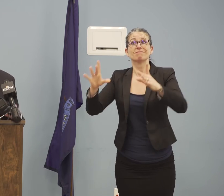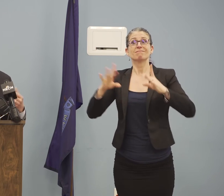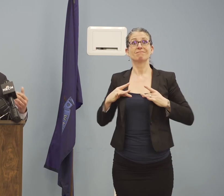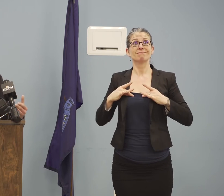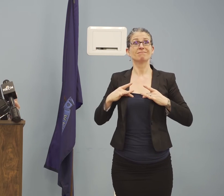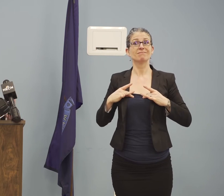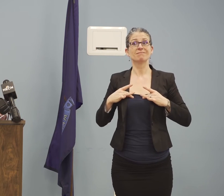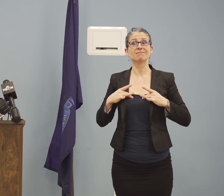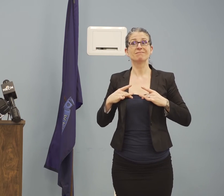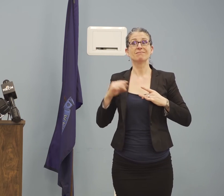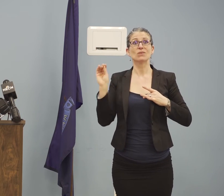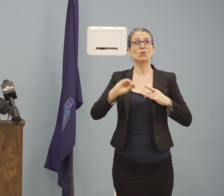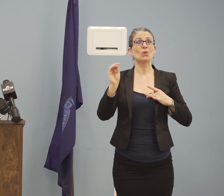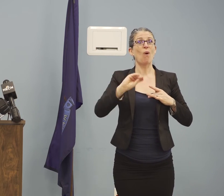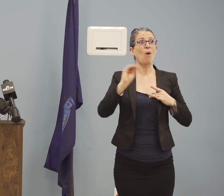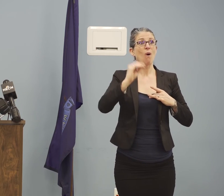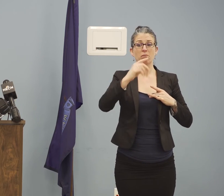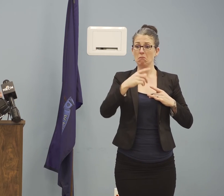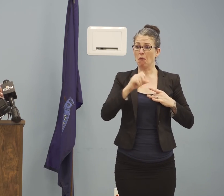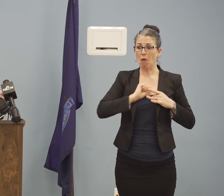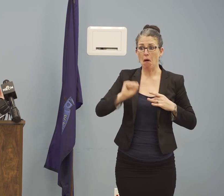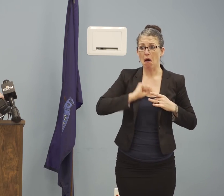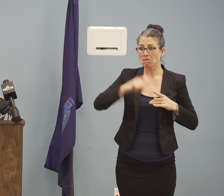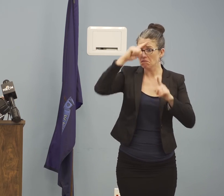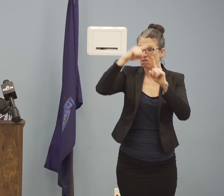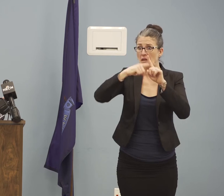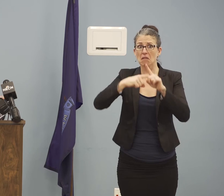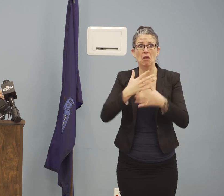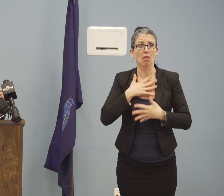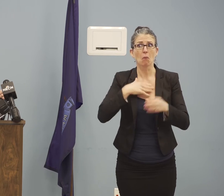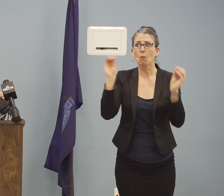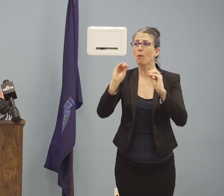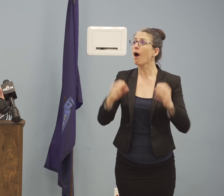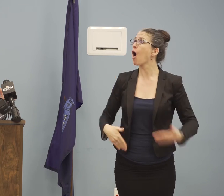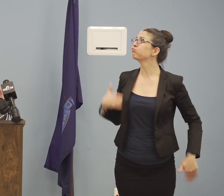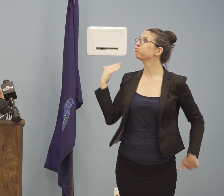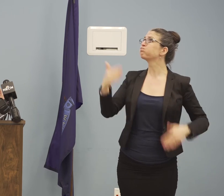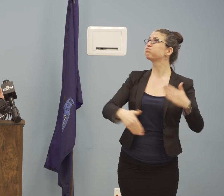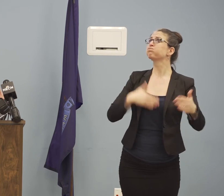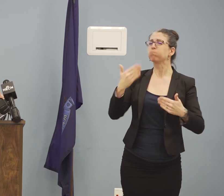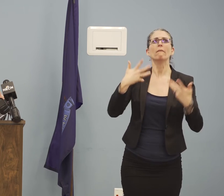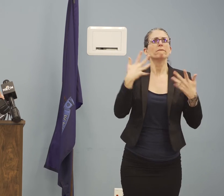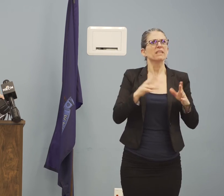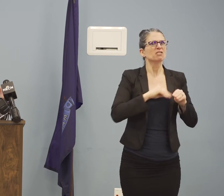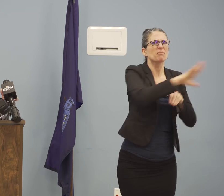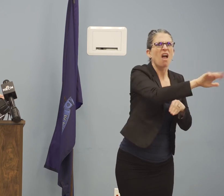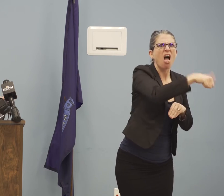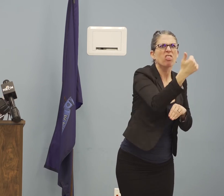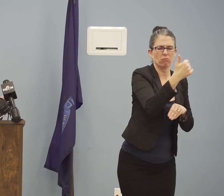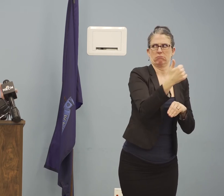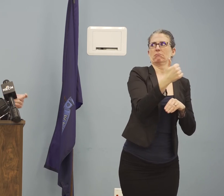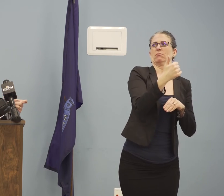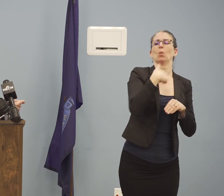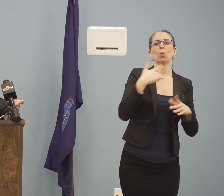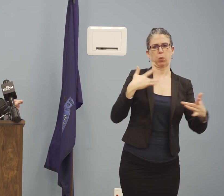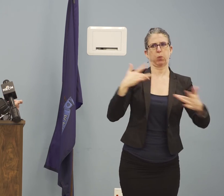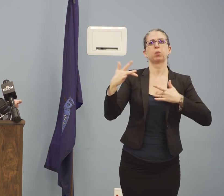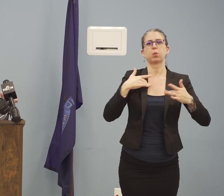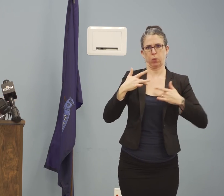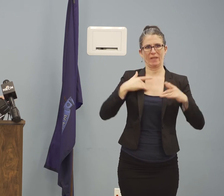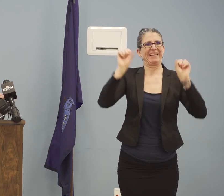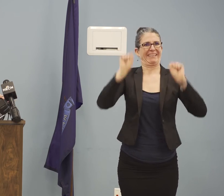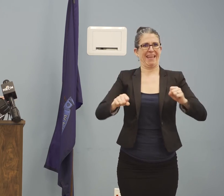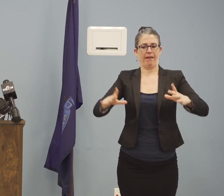how, in light of that new scientific data, Maine CDC actually augmented the way that we're doing